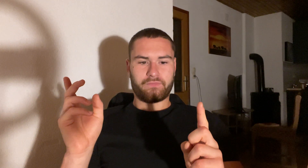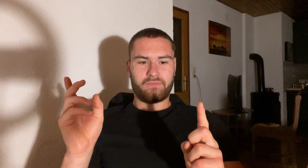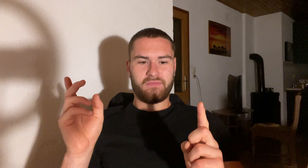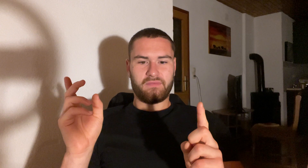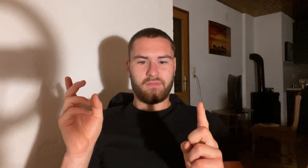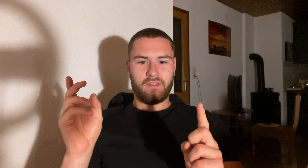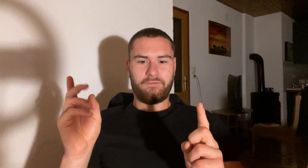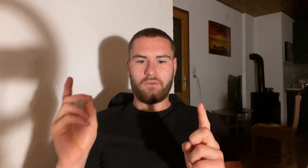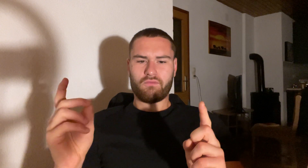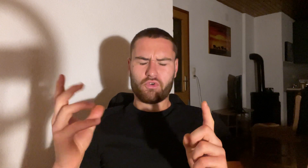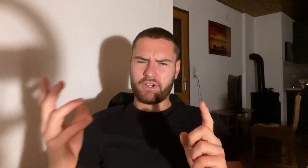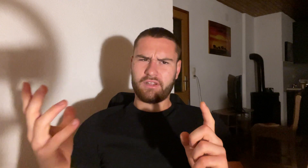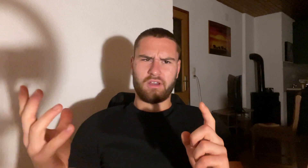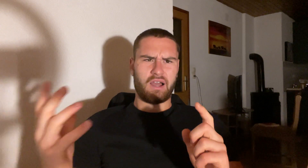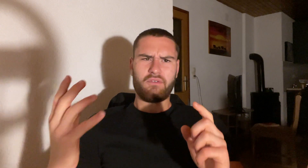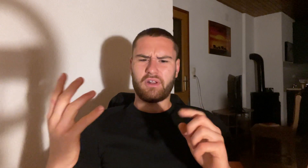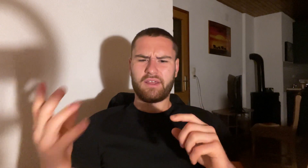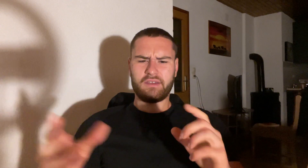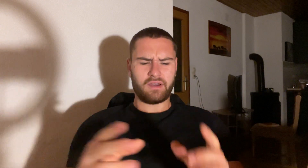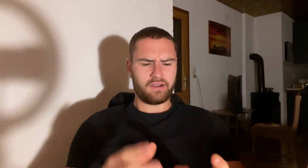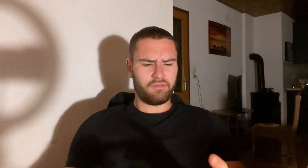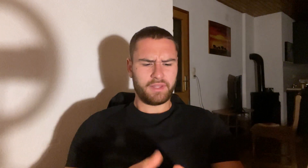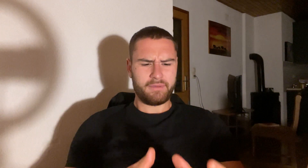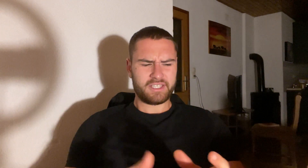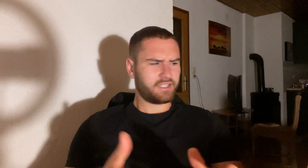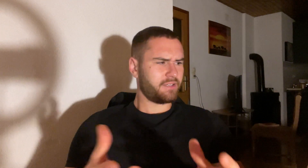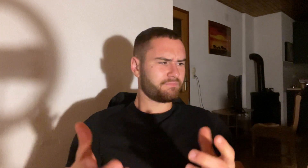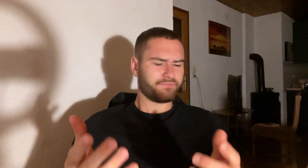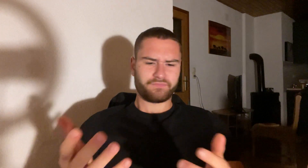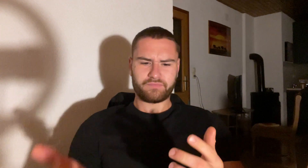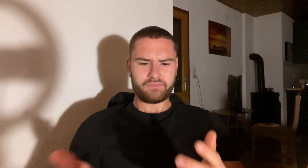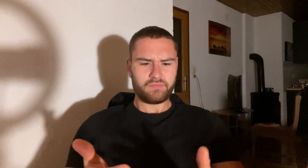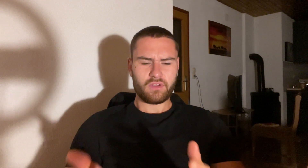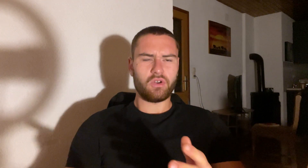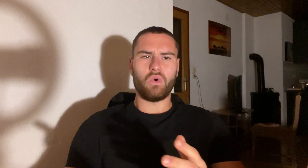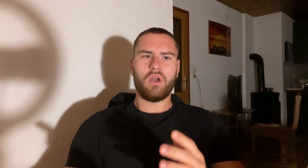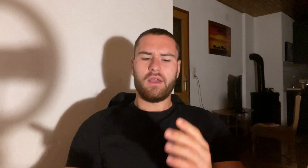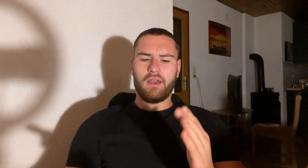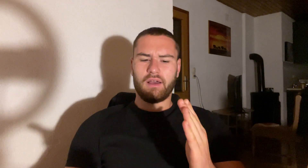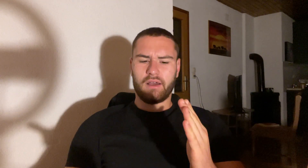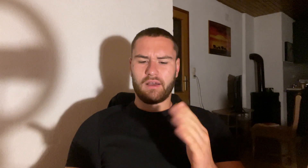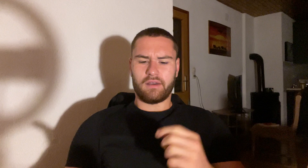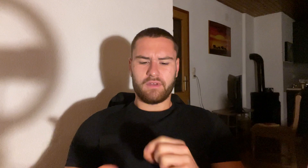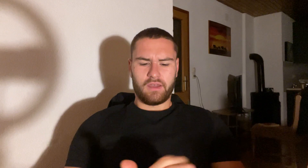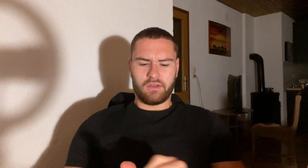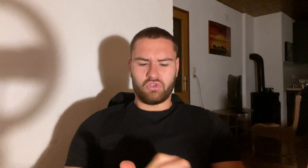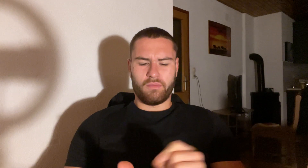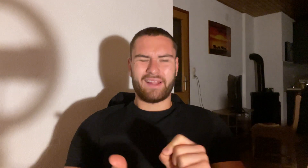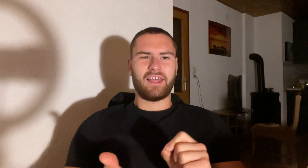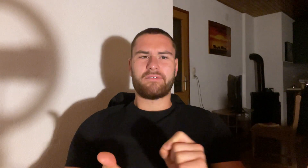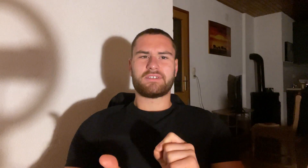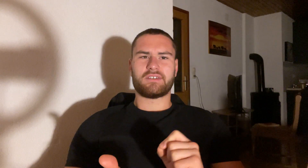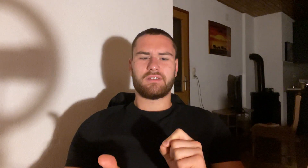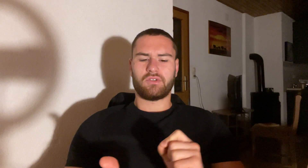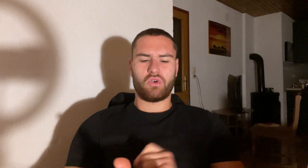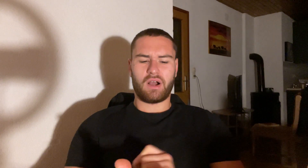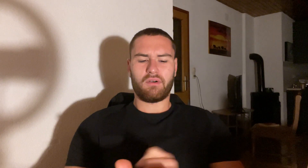and if you're worried, how will I basically, you know, do my lifts? You know, how